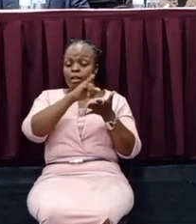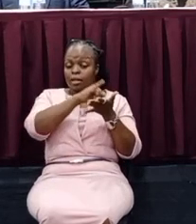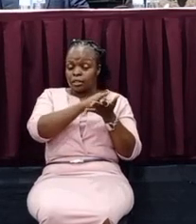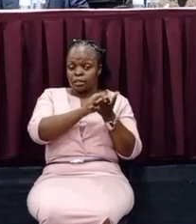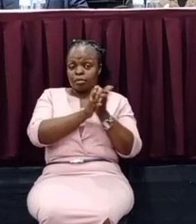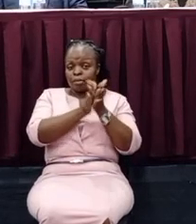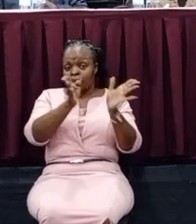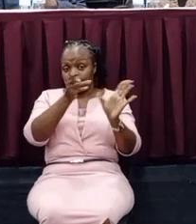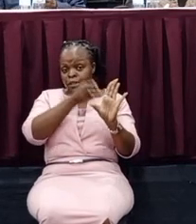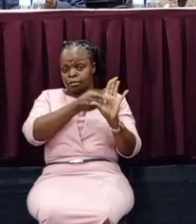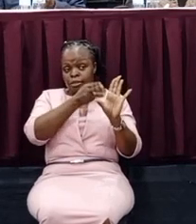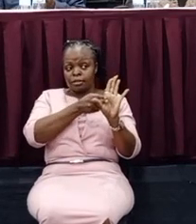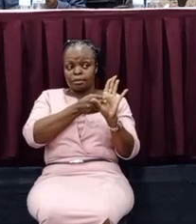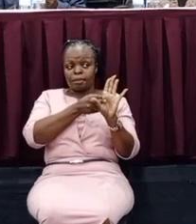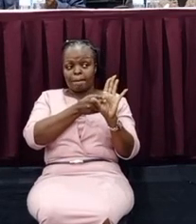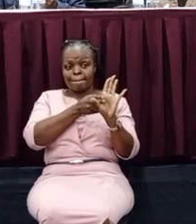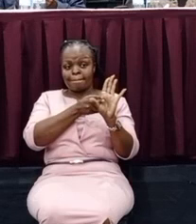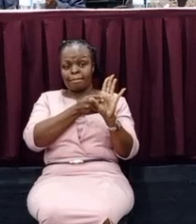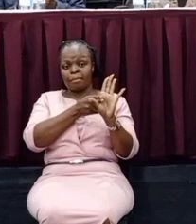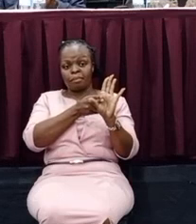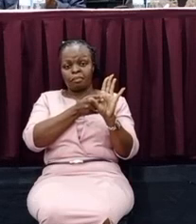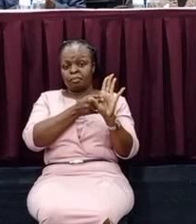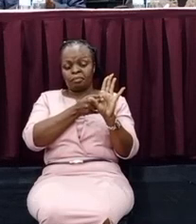is not a right to oppose.